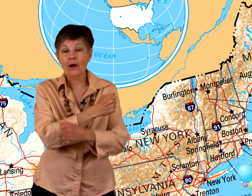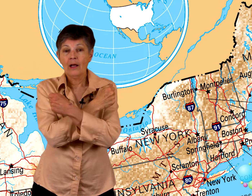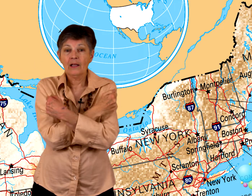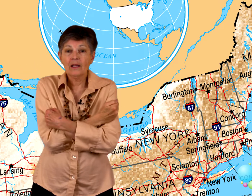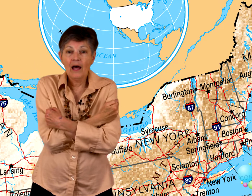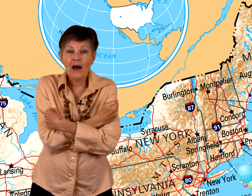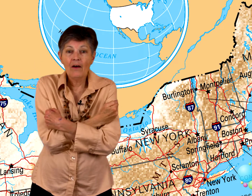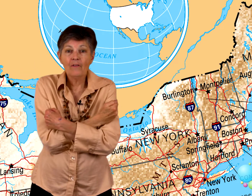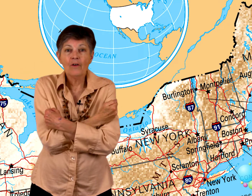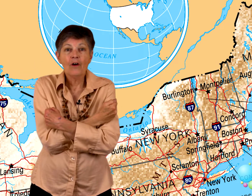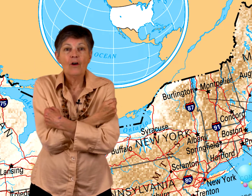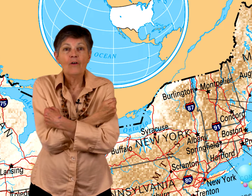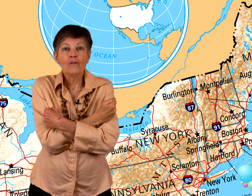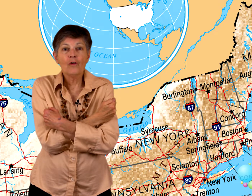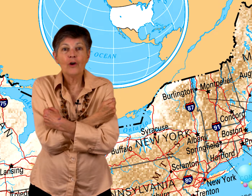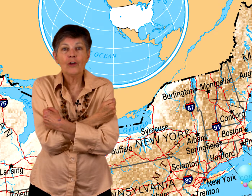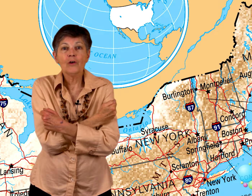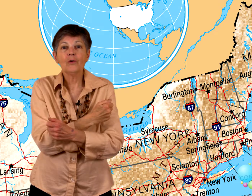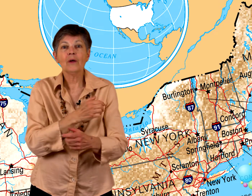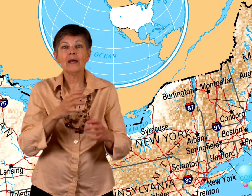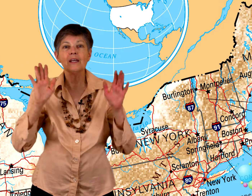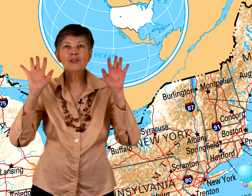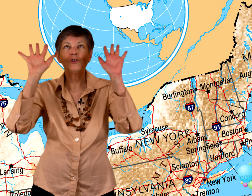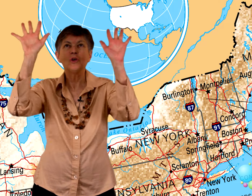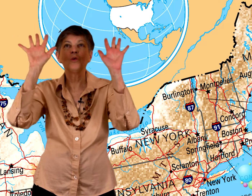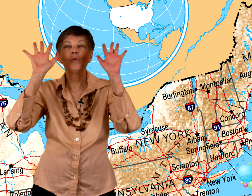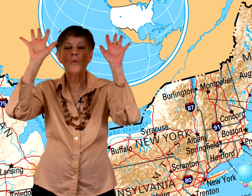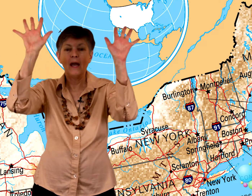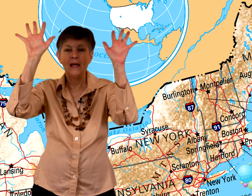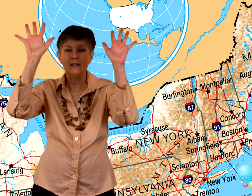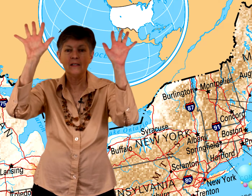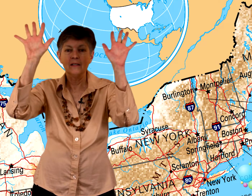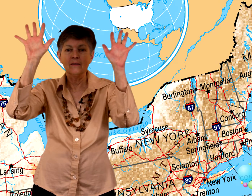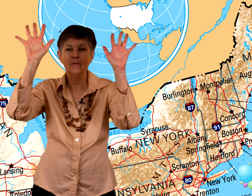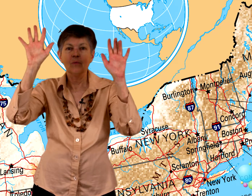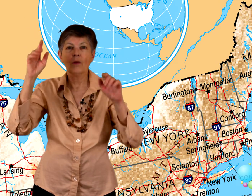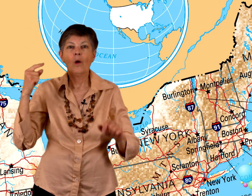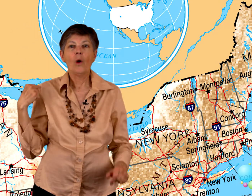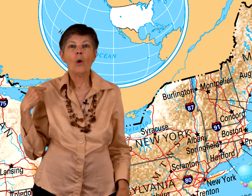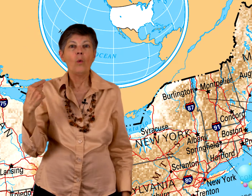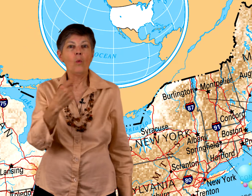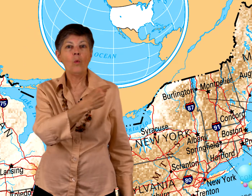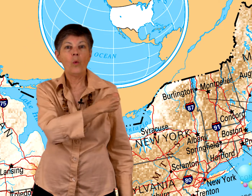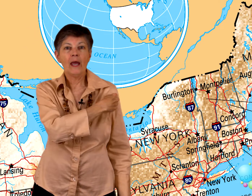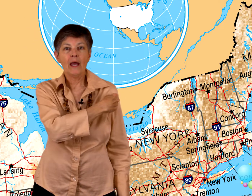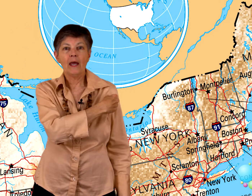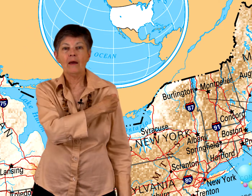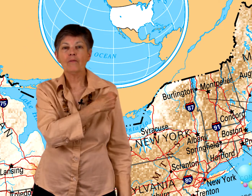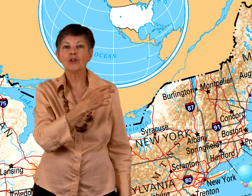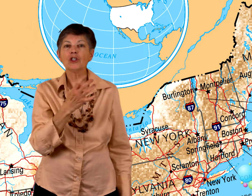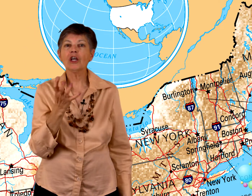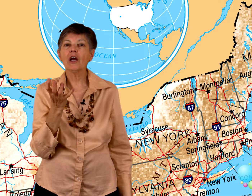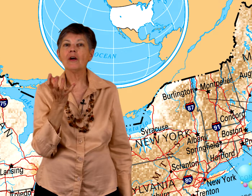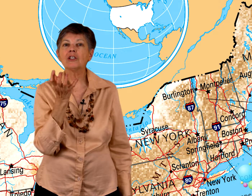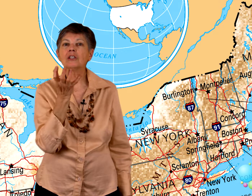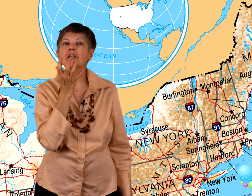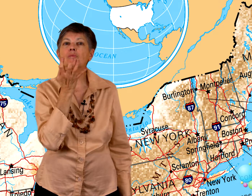love for you is great. We for cherish. It's